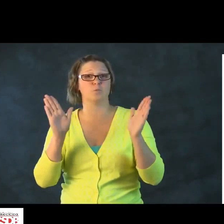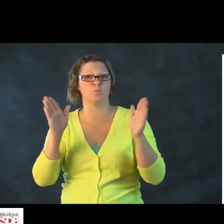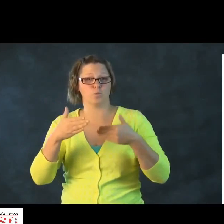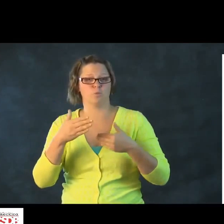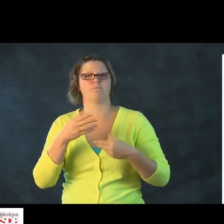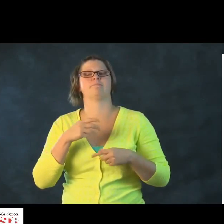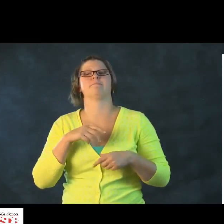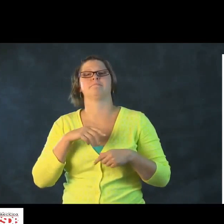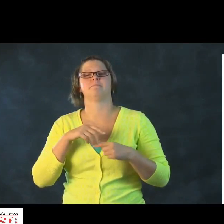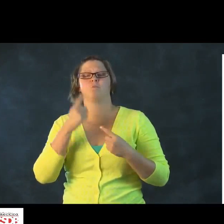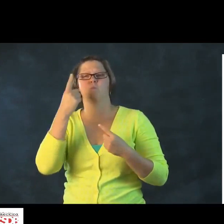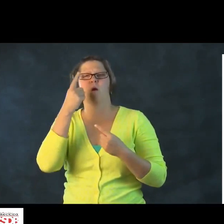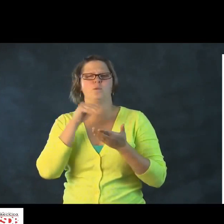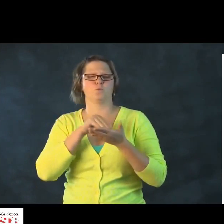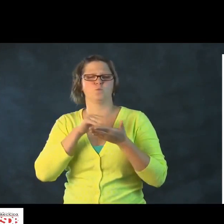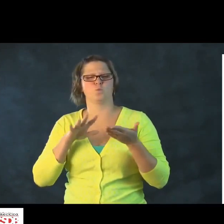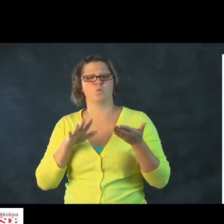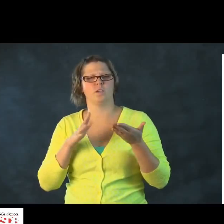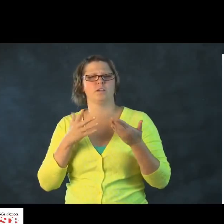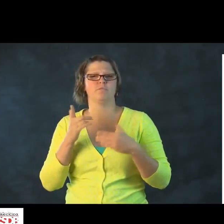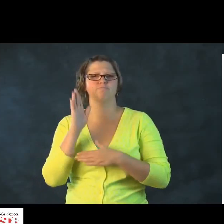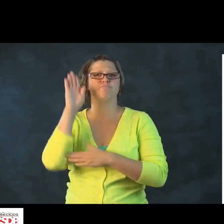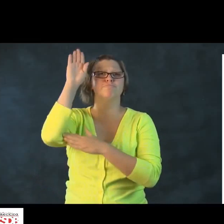opportunity. For example, in the classroom.